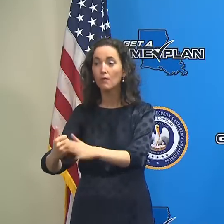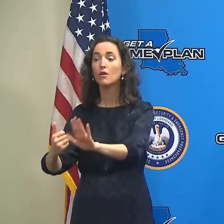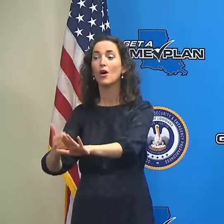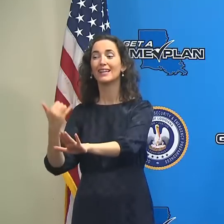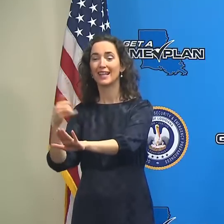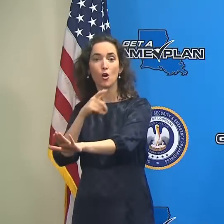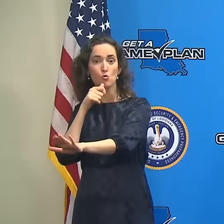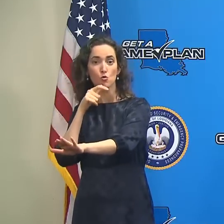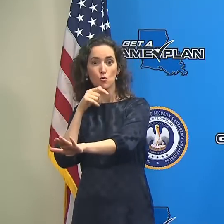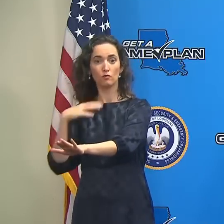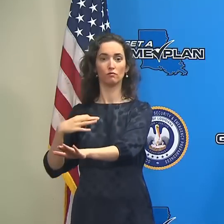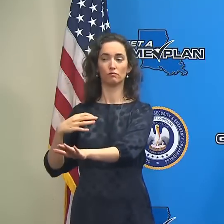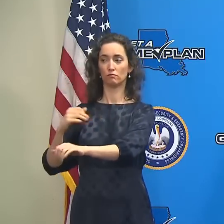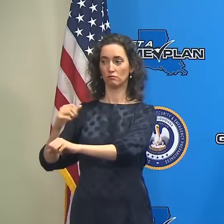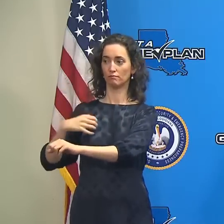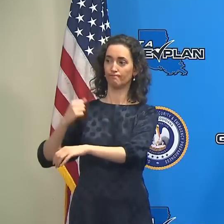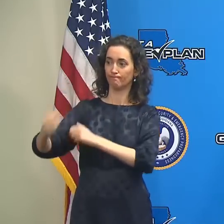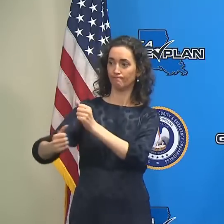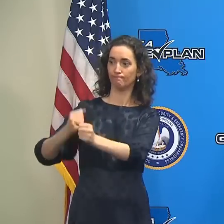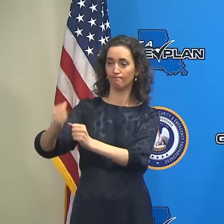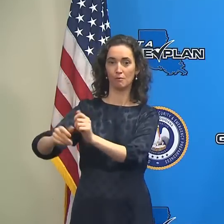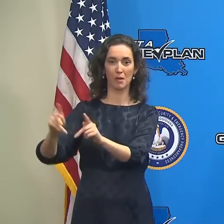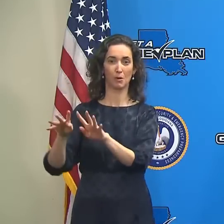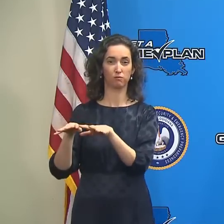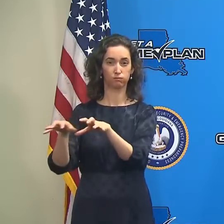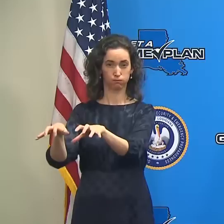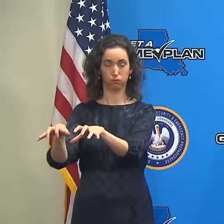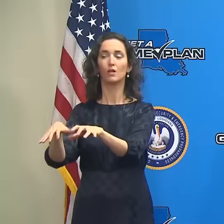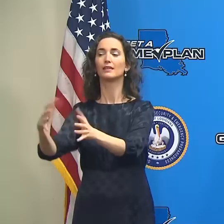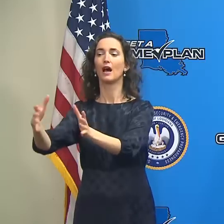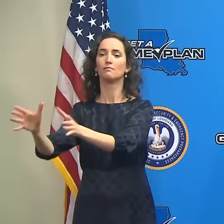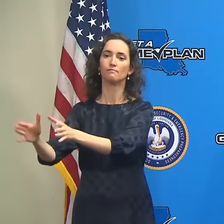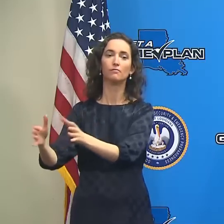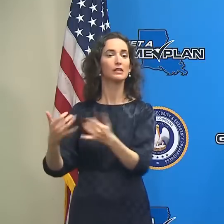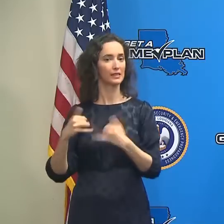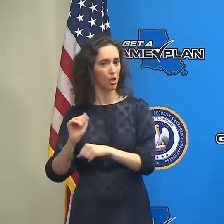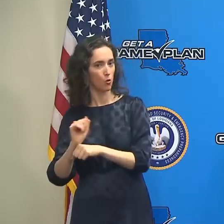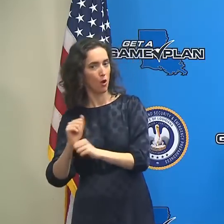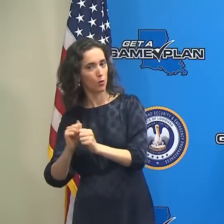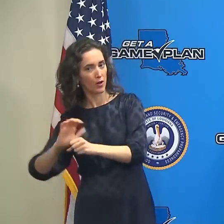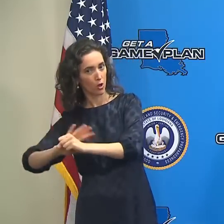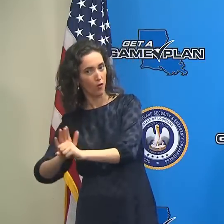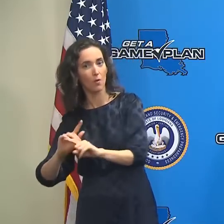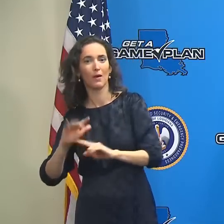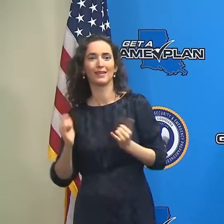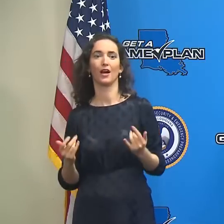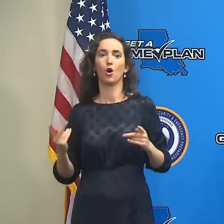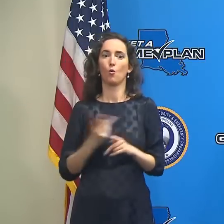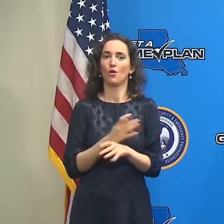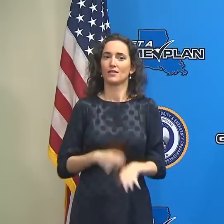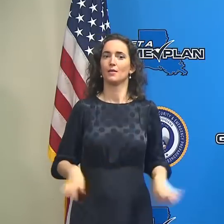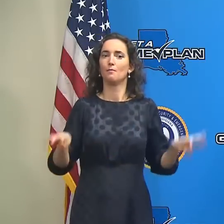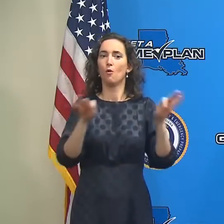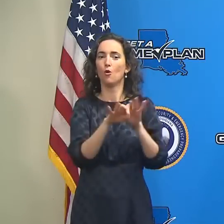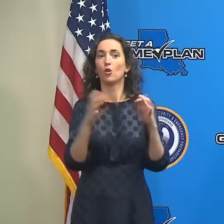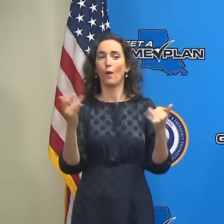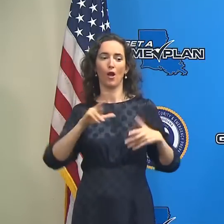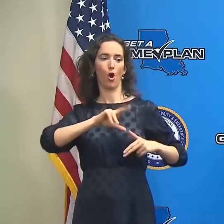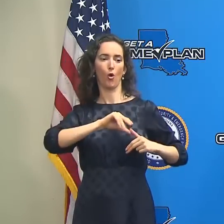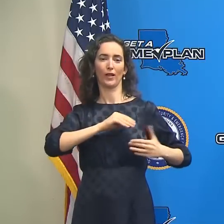important now that they're going to continue to work in their capacity as COVID, but as this storm develops.